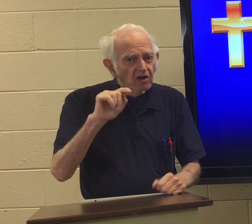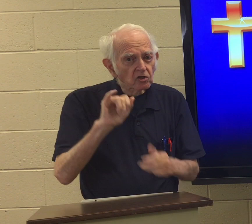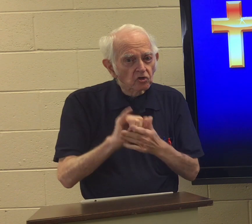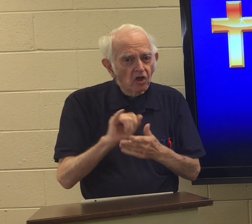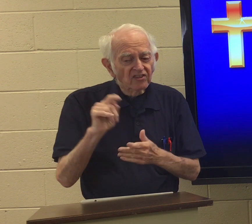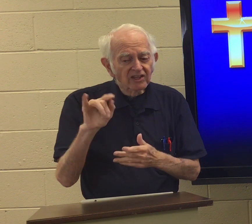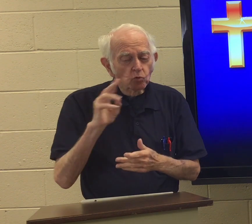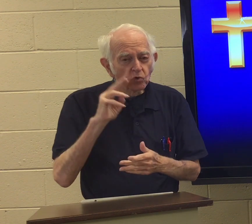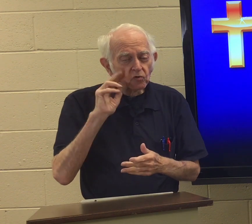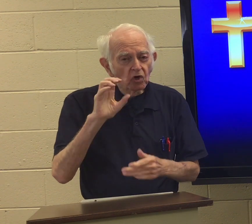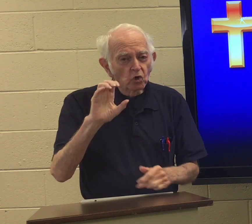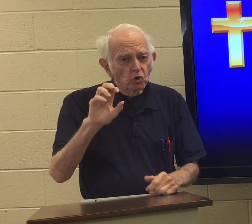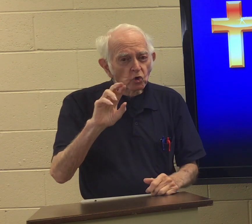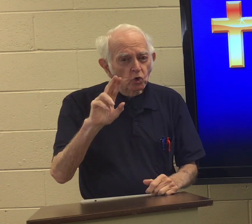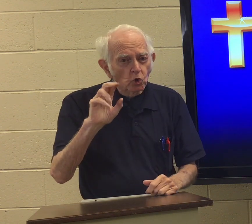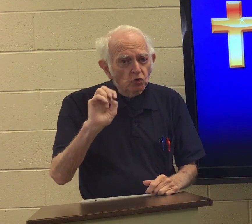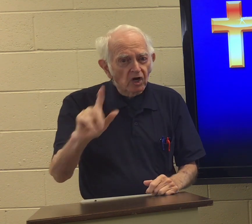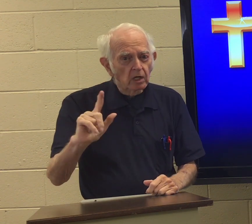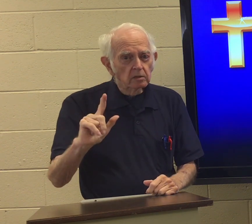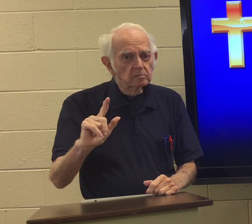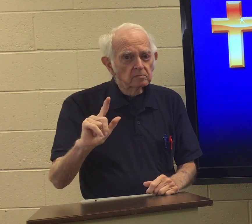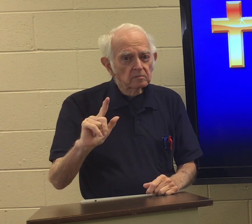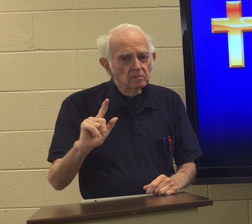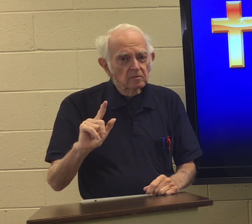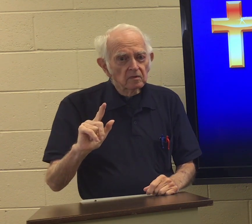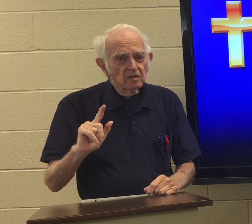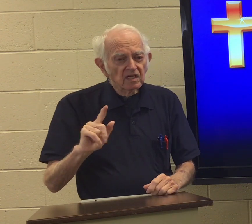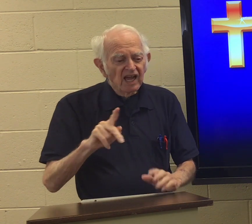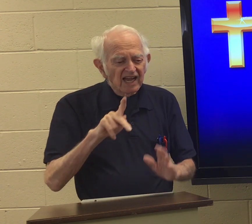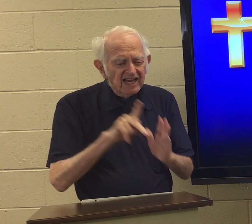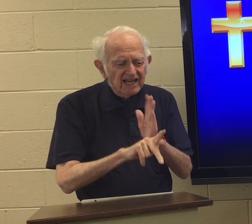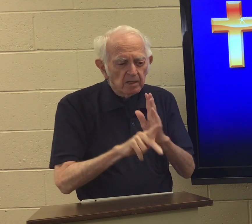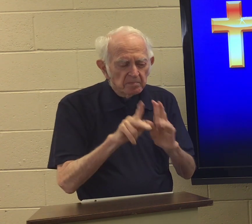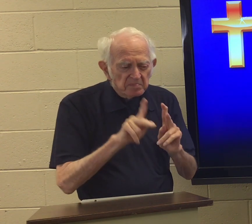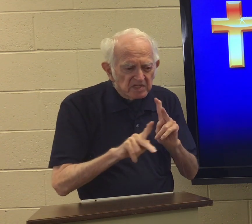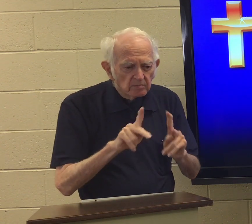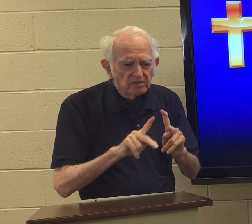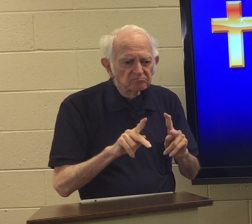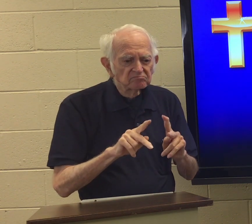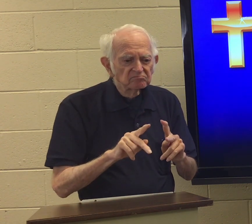fact that they were cruel. And killed people.